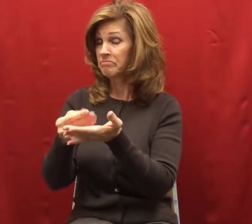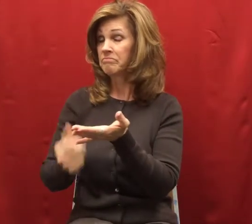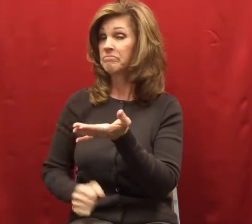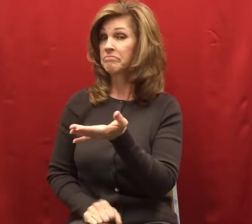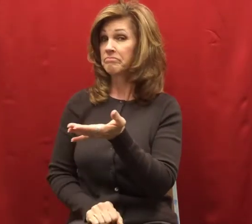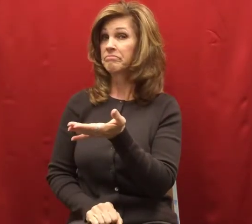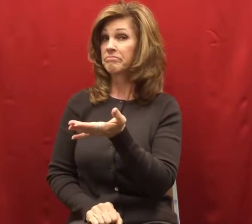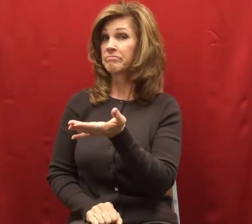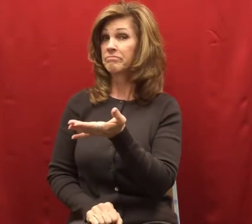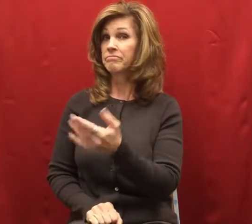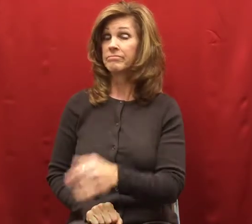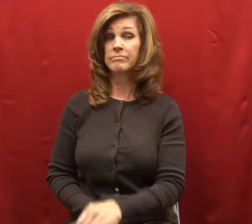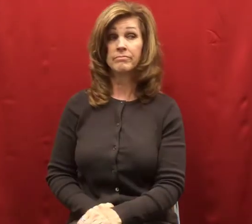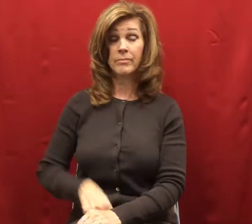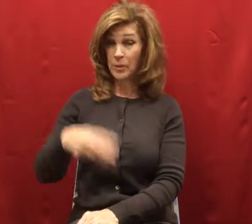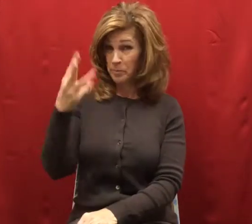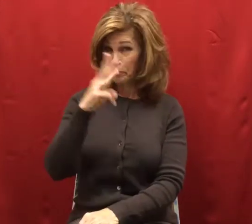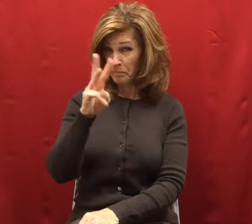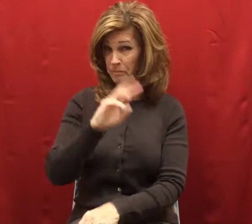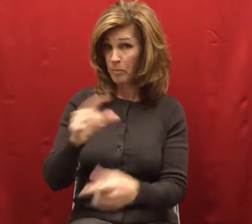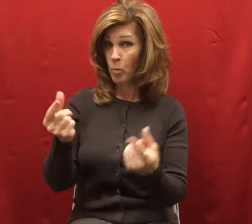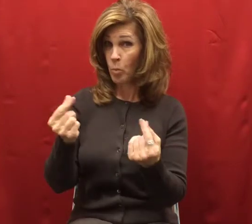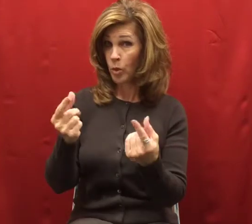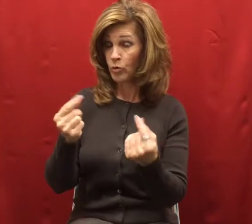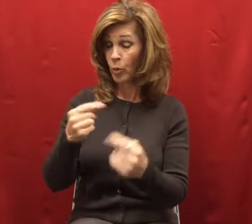Willy put them in his handkerchief very carefully.